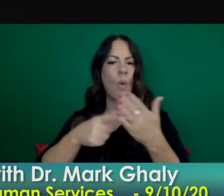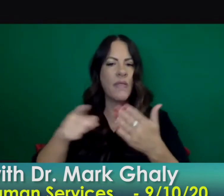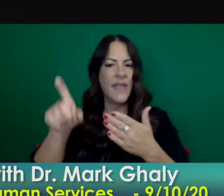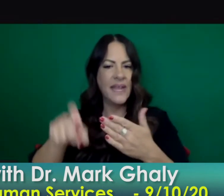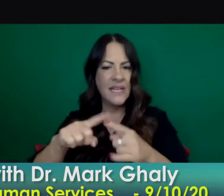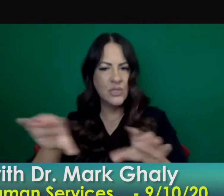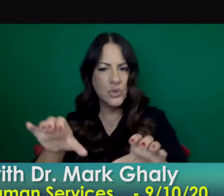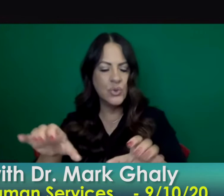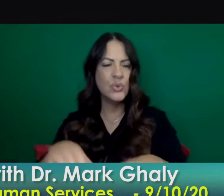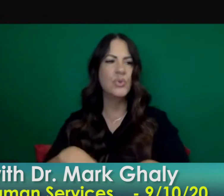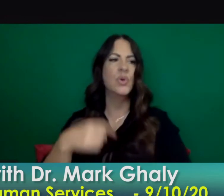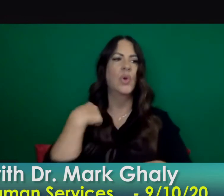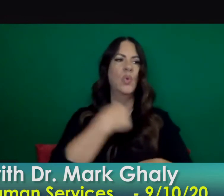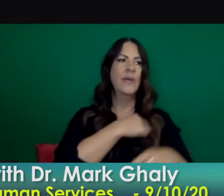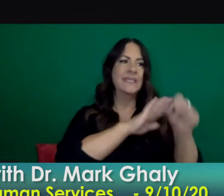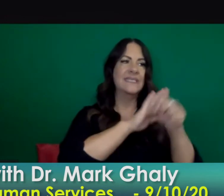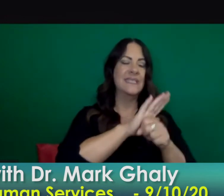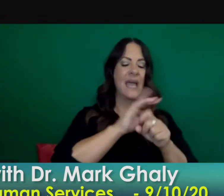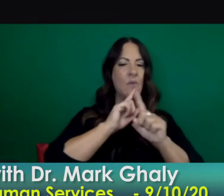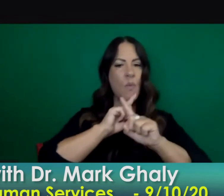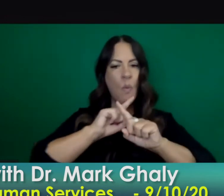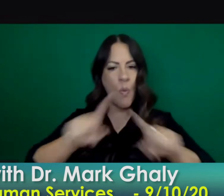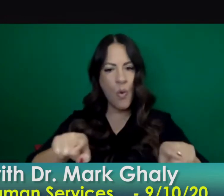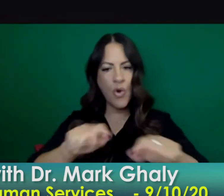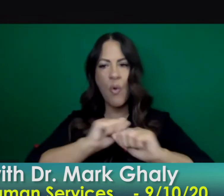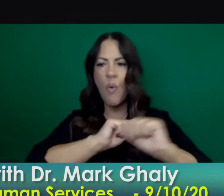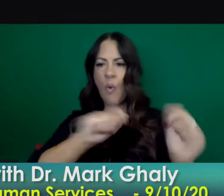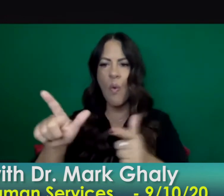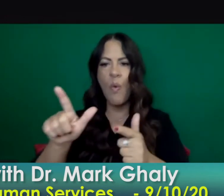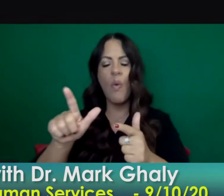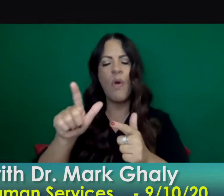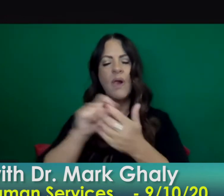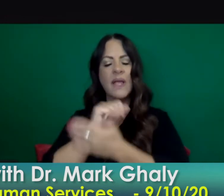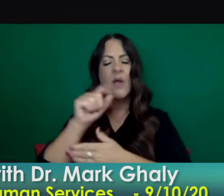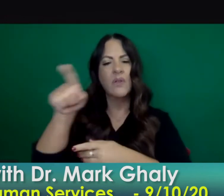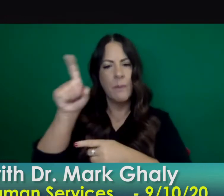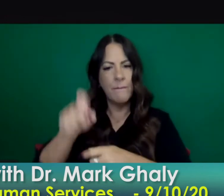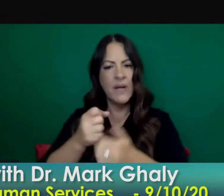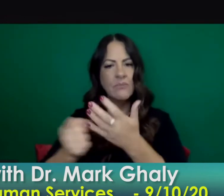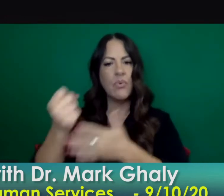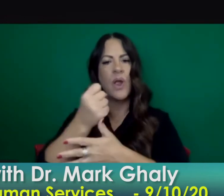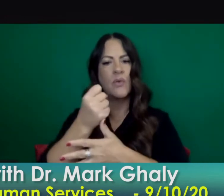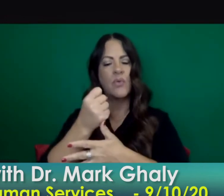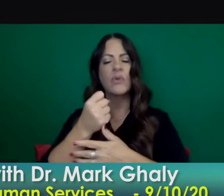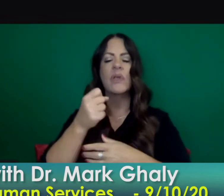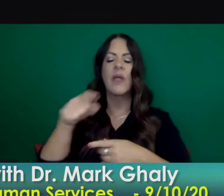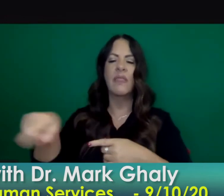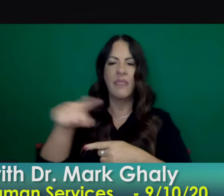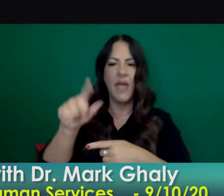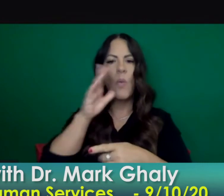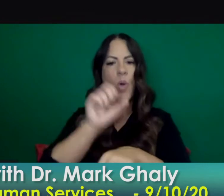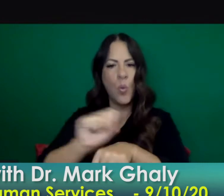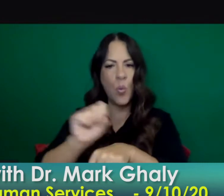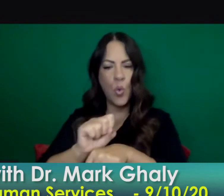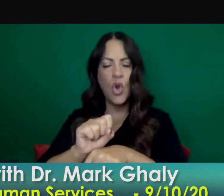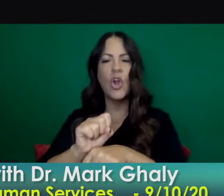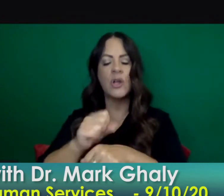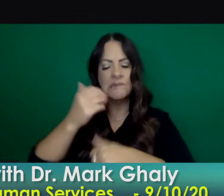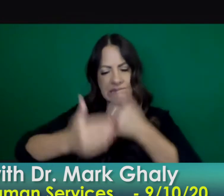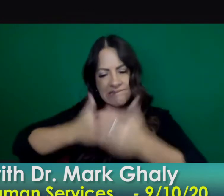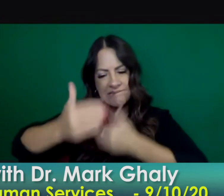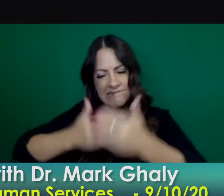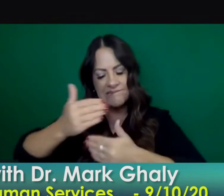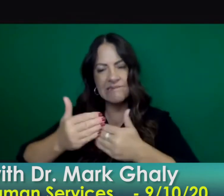is calling on all counties to continue to prioritize and they will continue to make the gains that they have seen already through